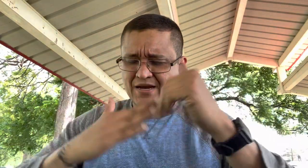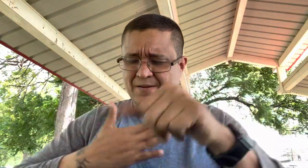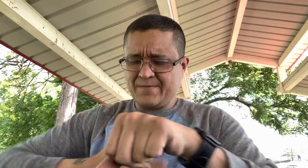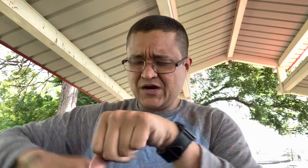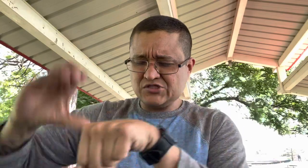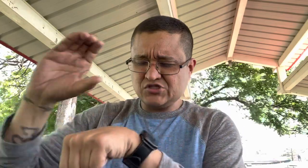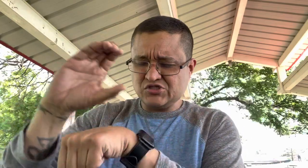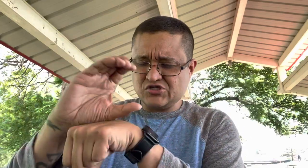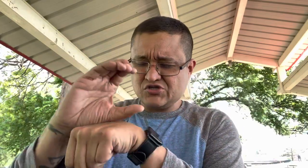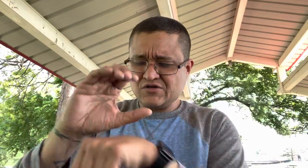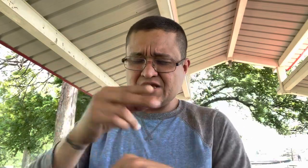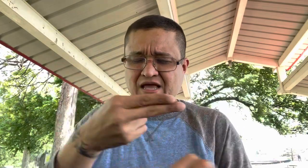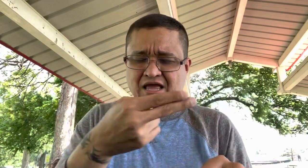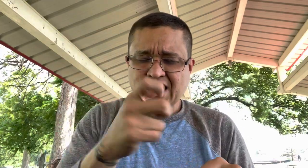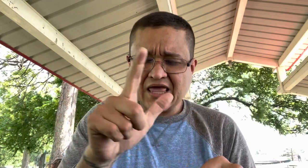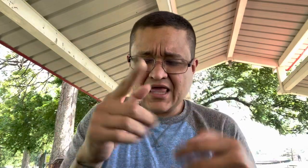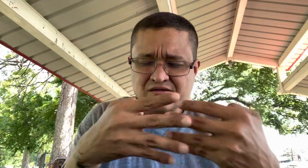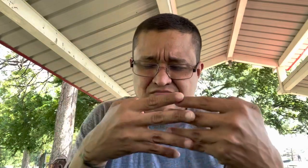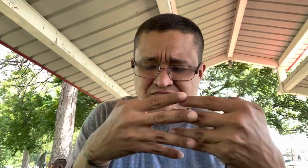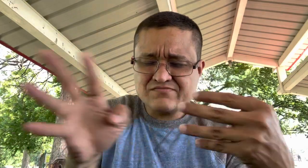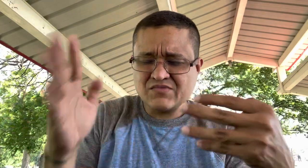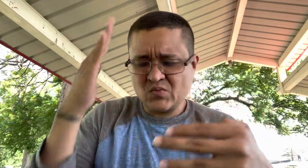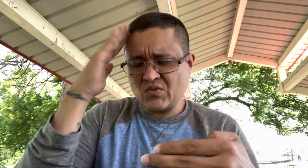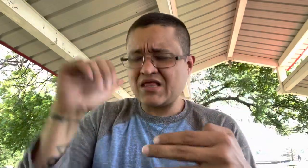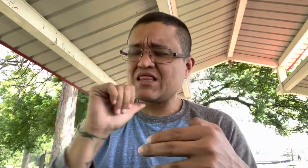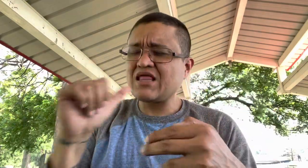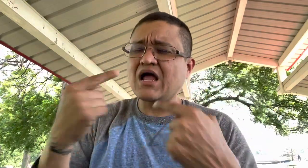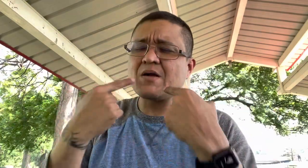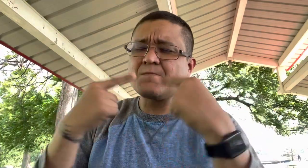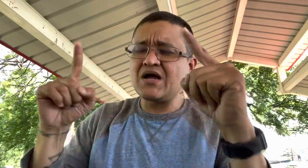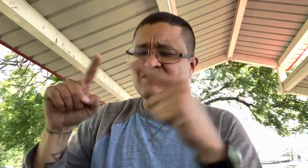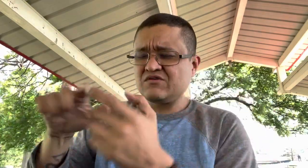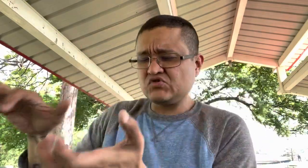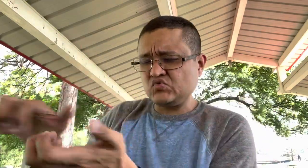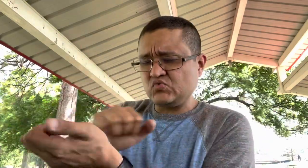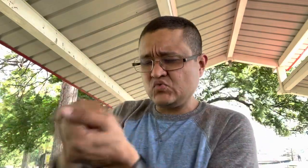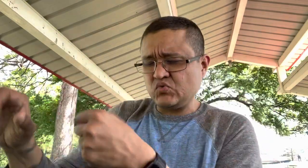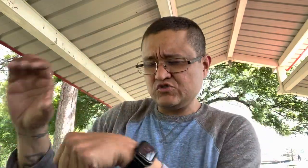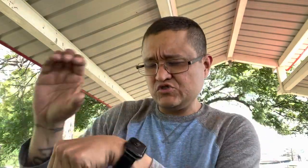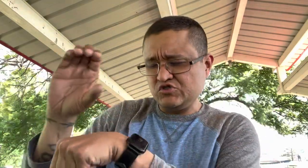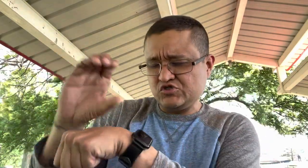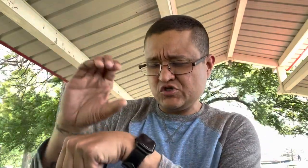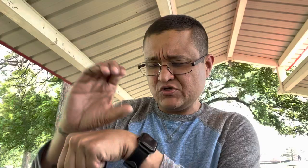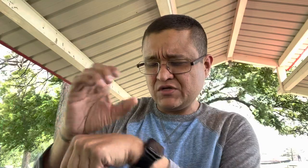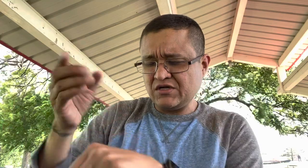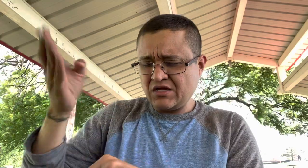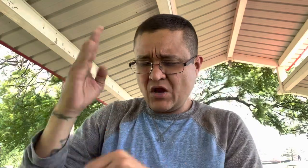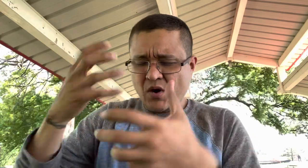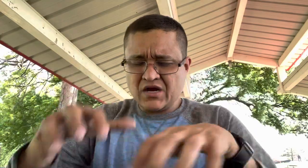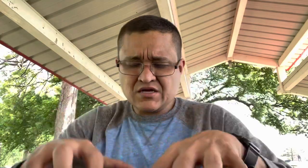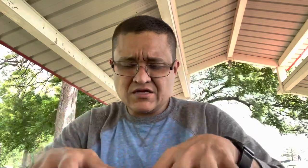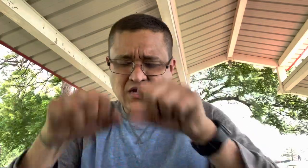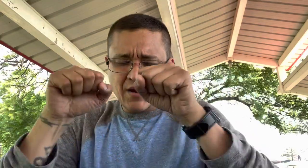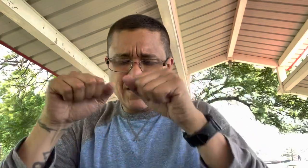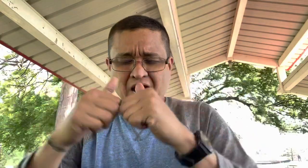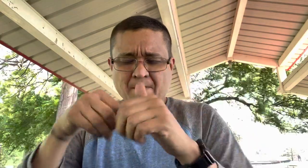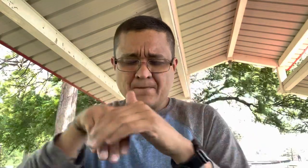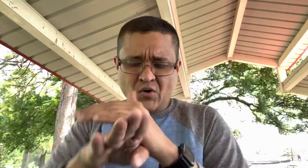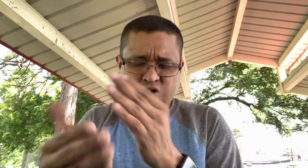will build my church and the gates of hell shall not prevail against